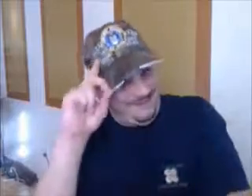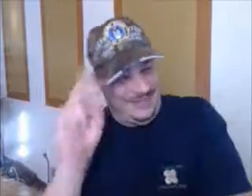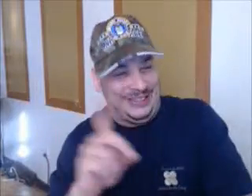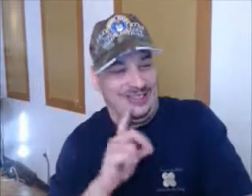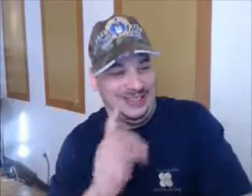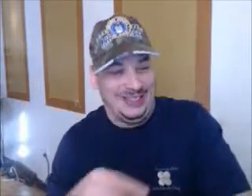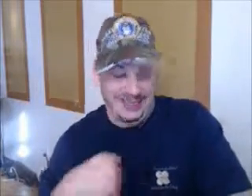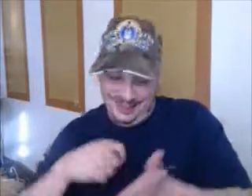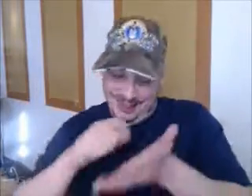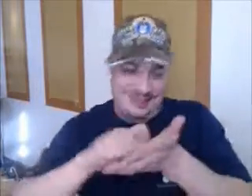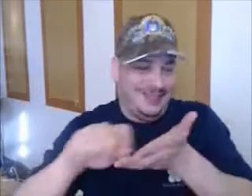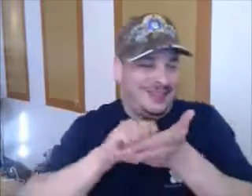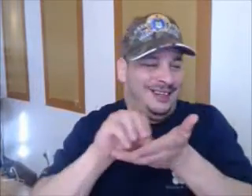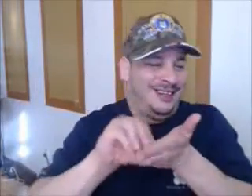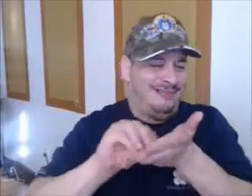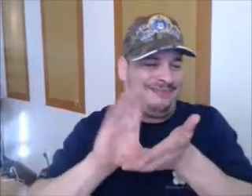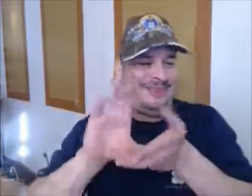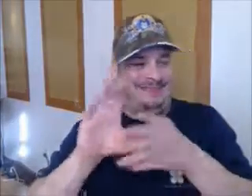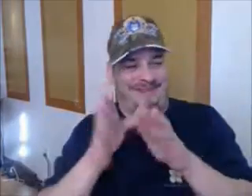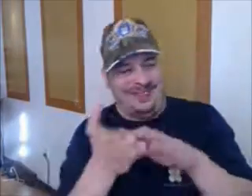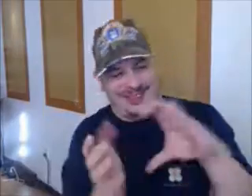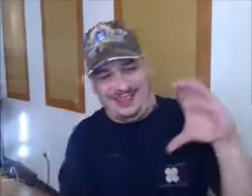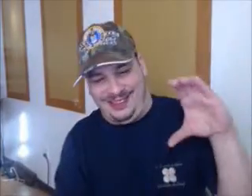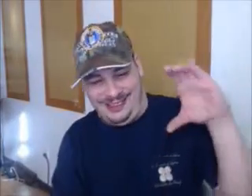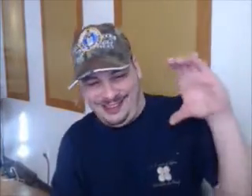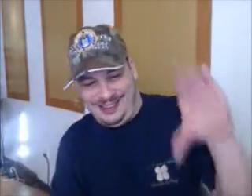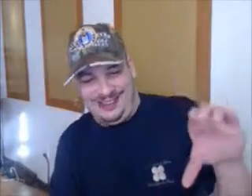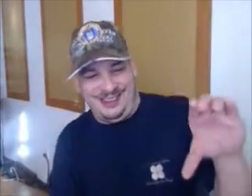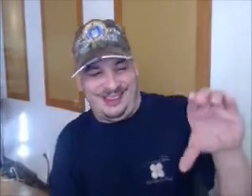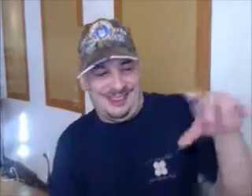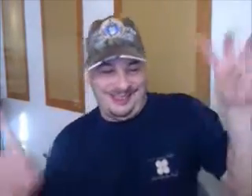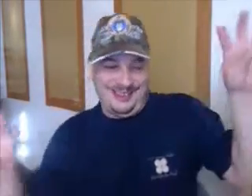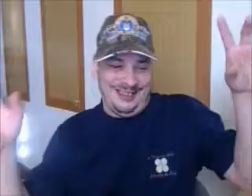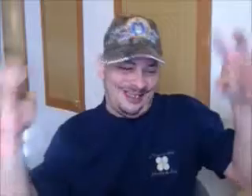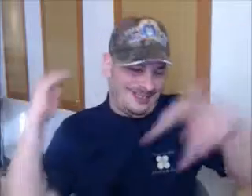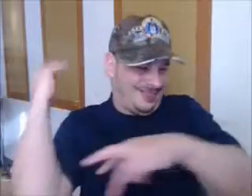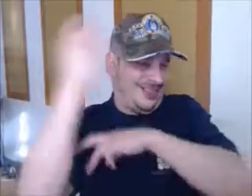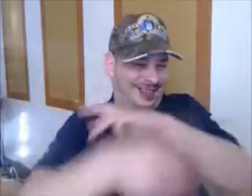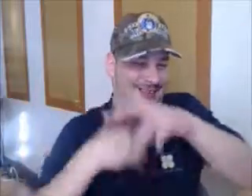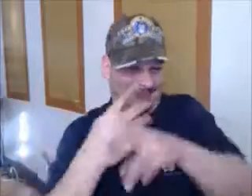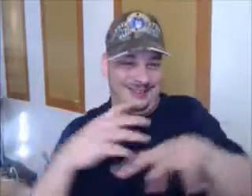You can't hand down. Maybe this wouldn't have happened if you weren't 45 years late to class.